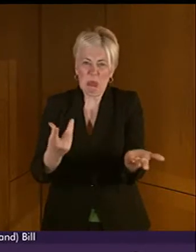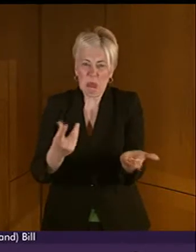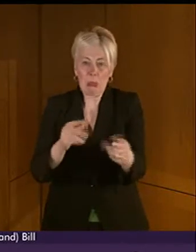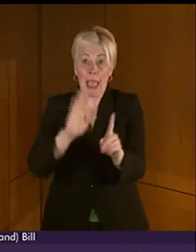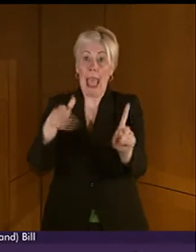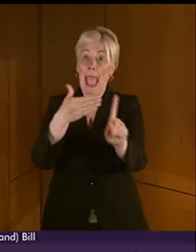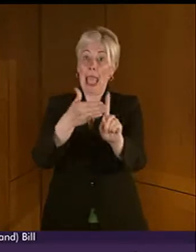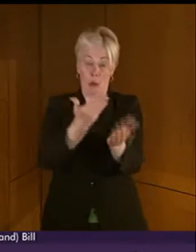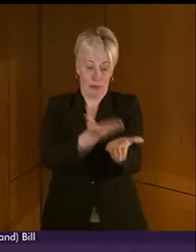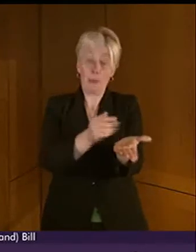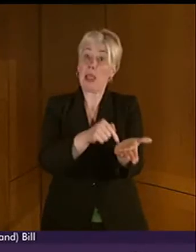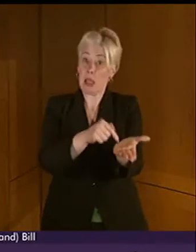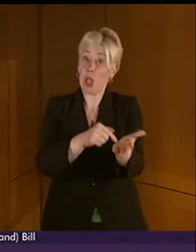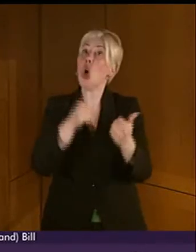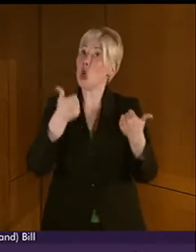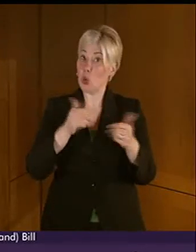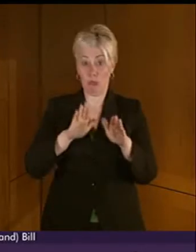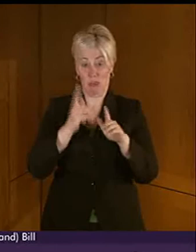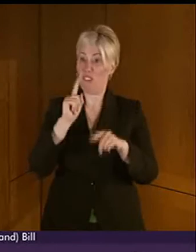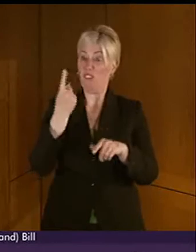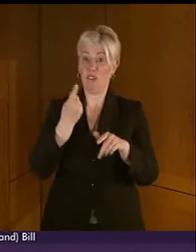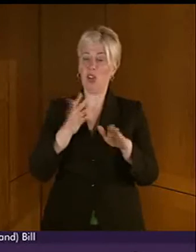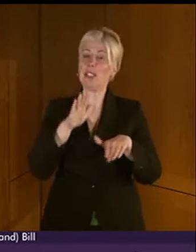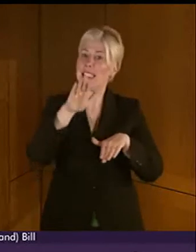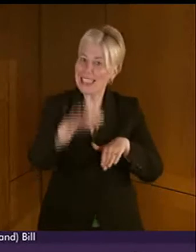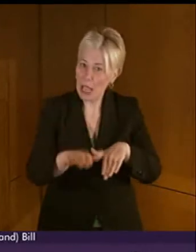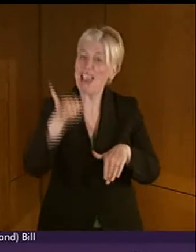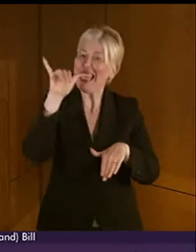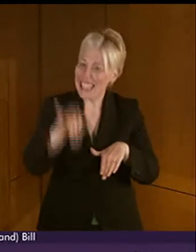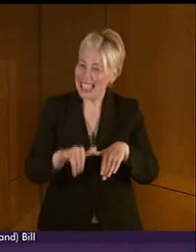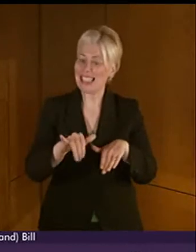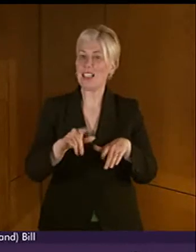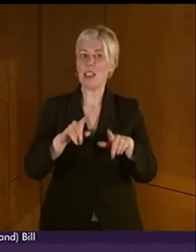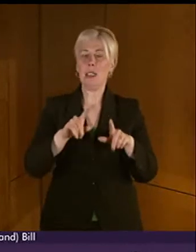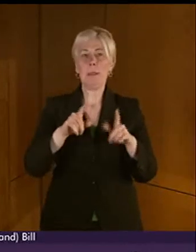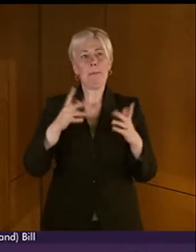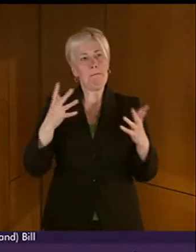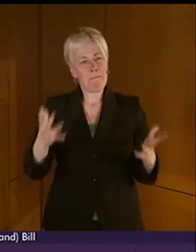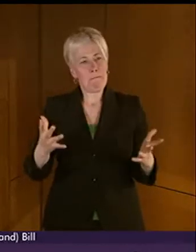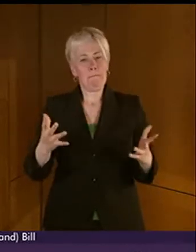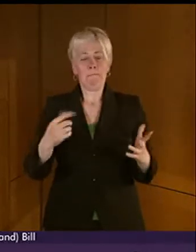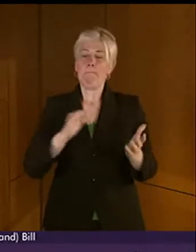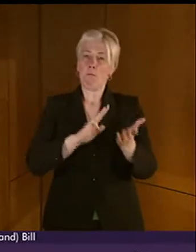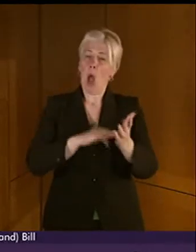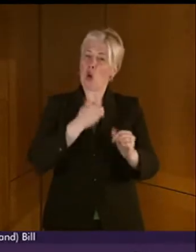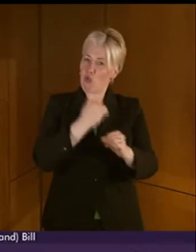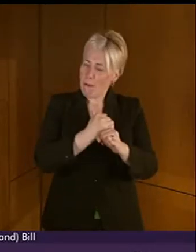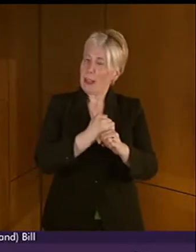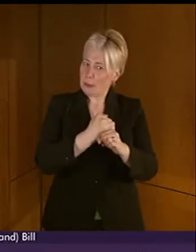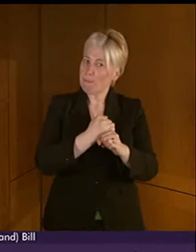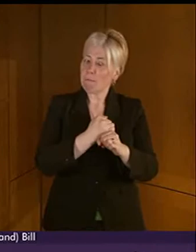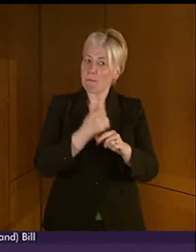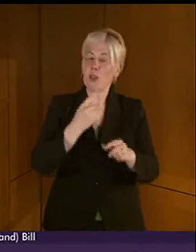bill is an important stepping stone in the development of BSL. Mark Griffin has quite